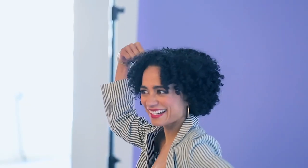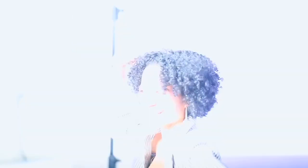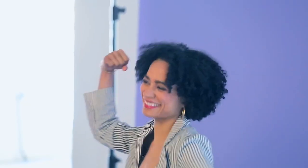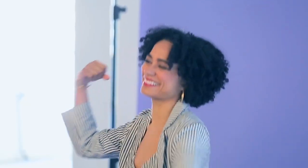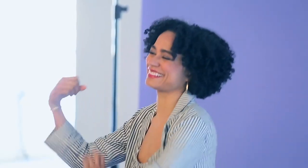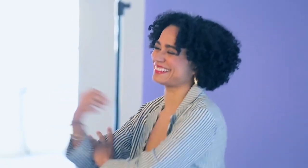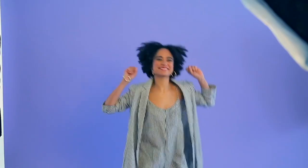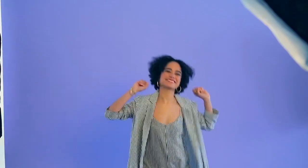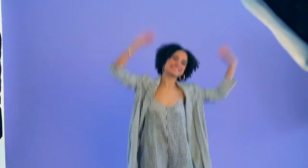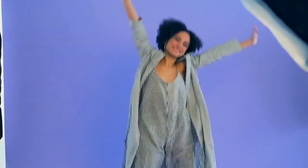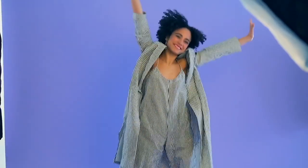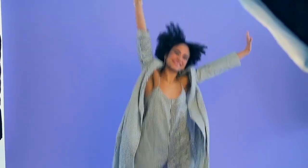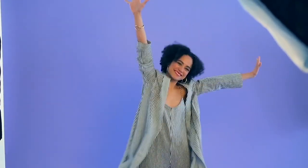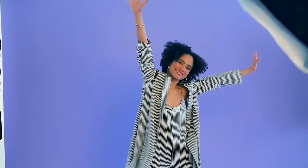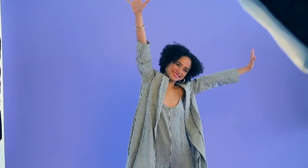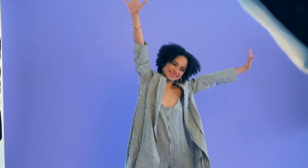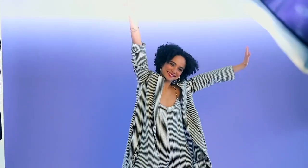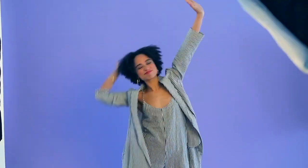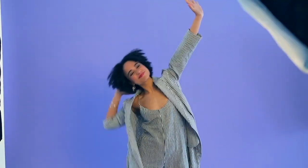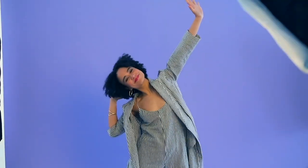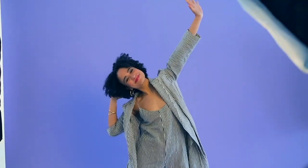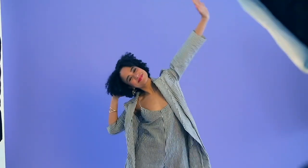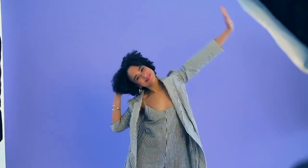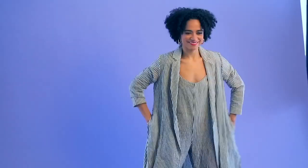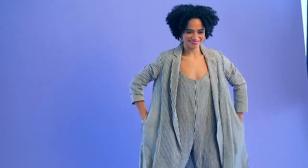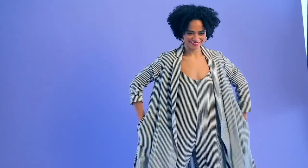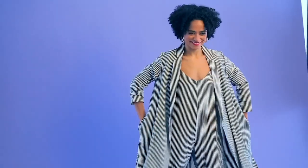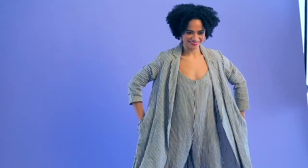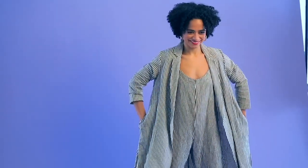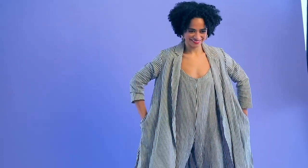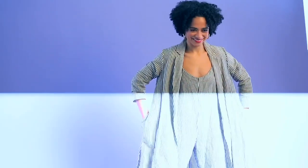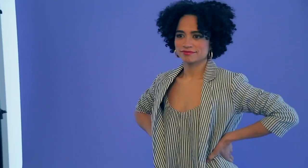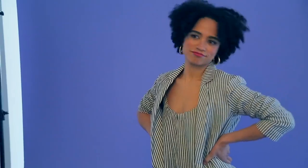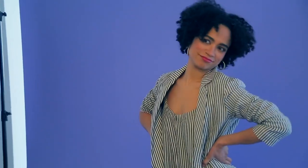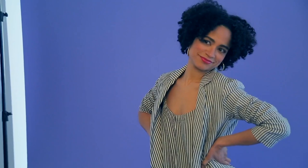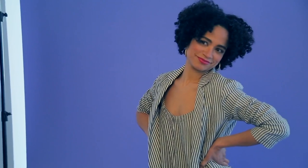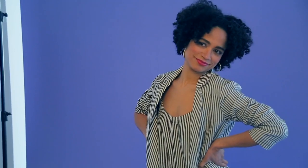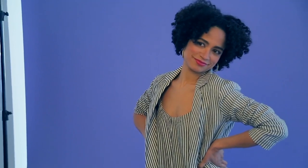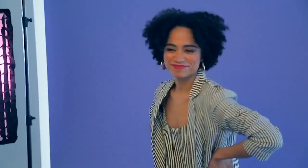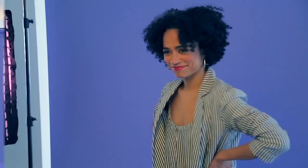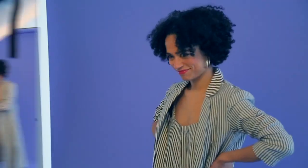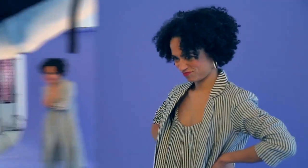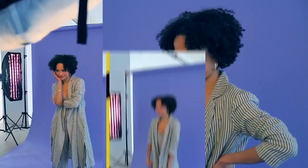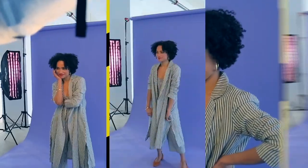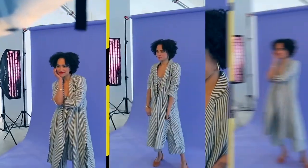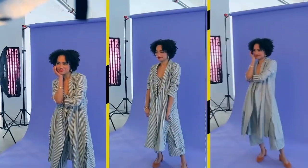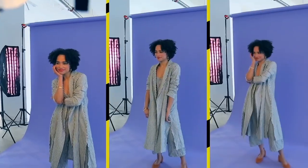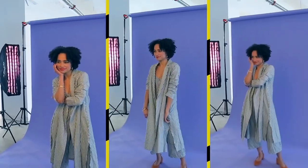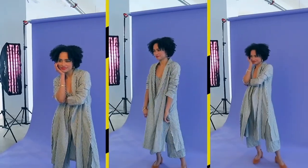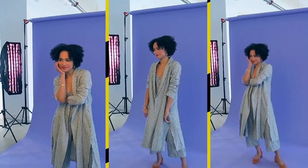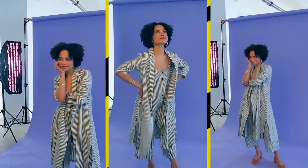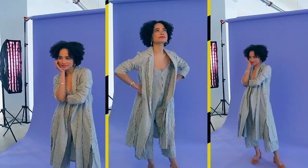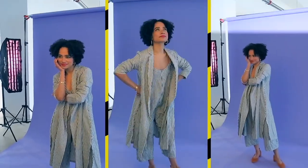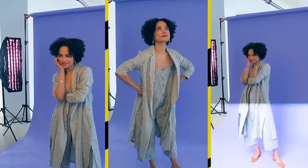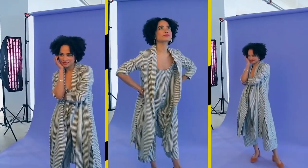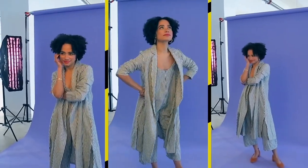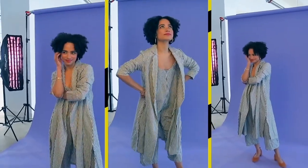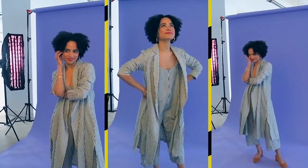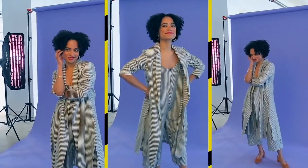intersectional identity. I feel that allows me to reach out and connect with more people out there.